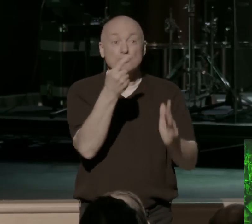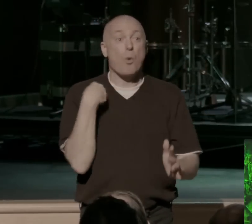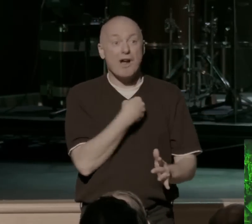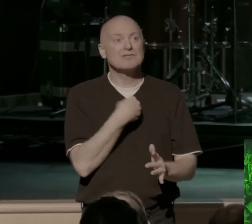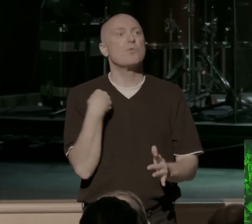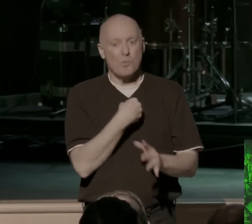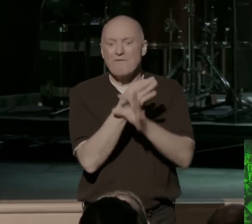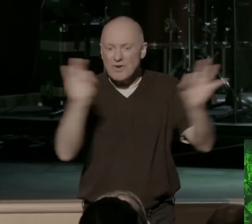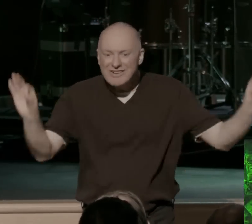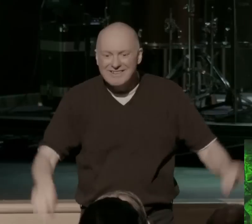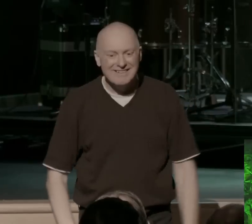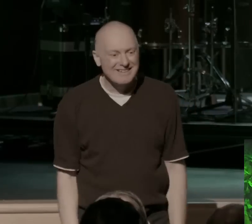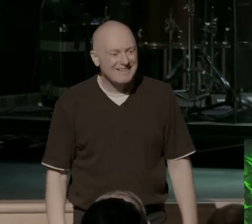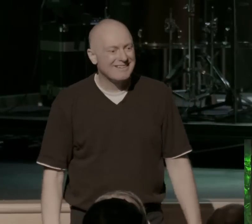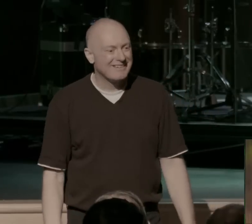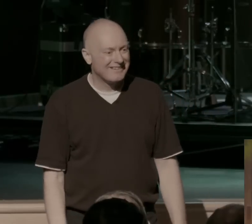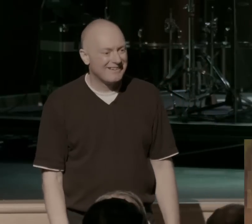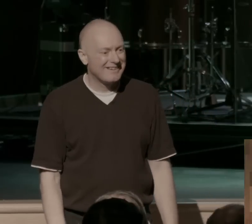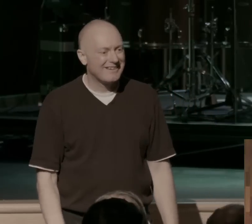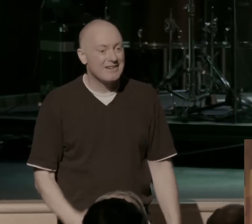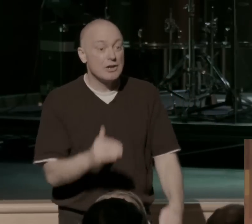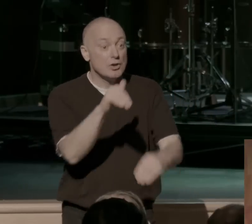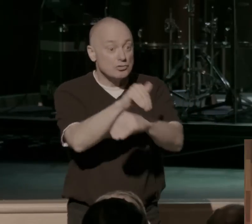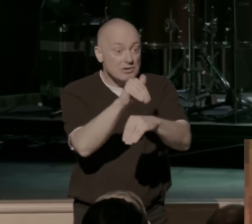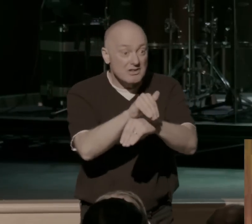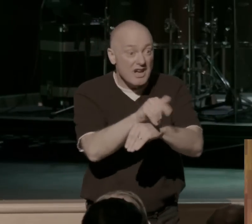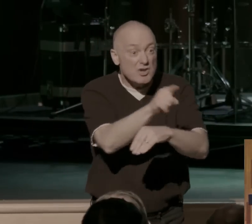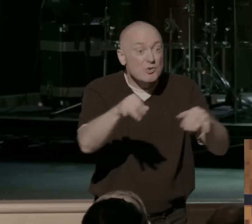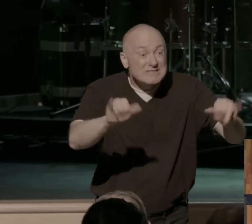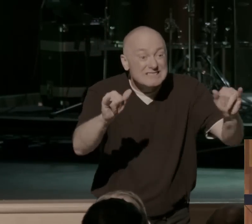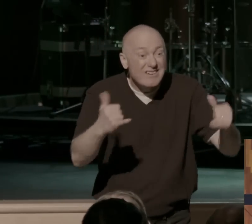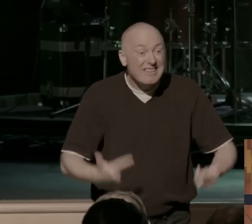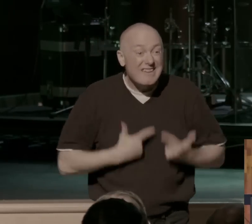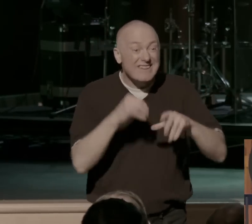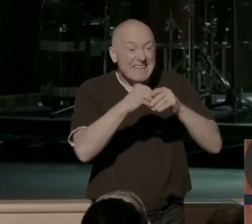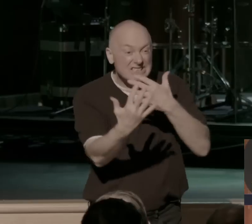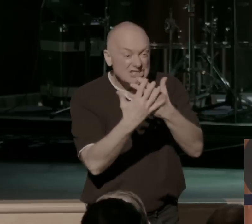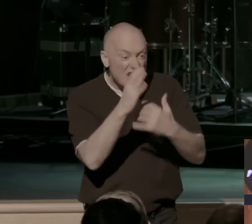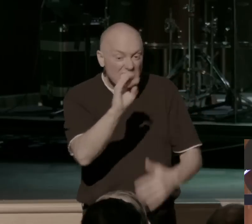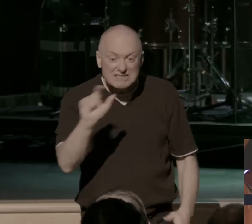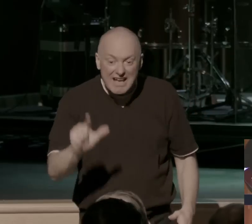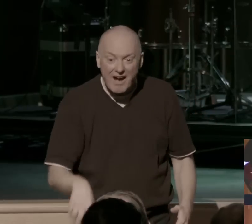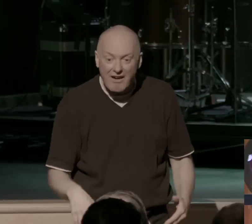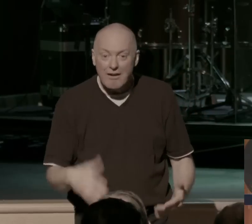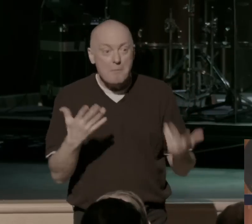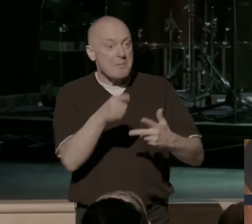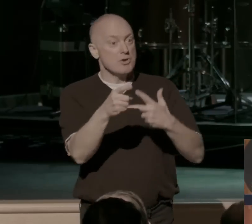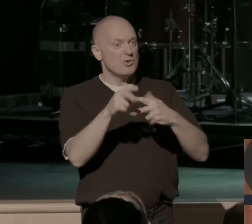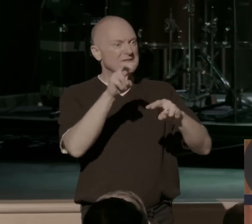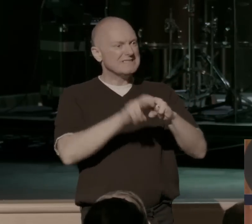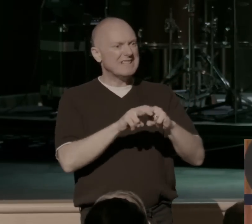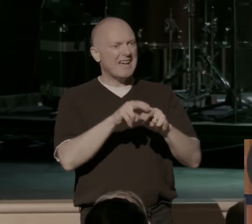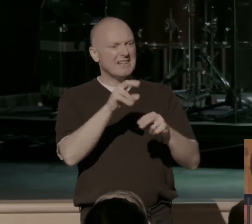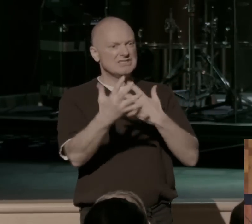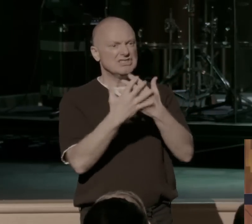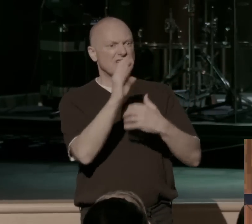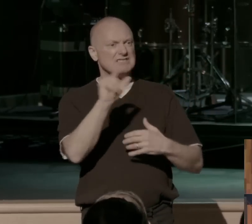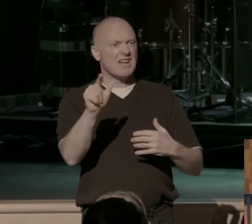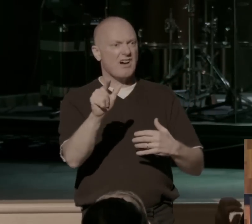And tonight, if you're still living in a jail cell, and maybe you're actually sitting in a jail cell, and that cell door is locked because you've never placed your